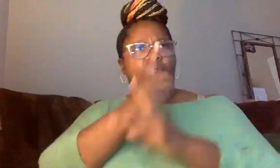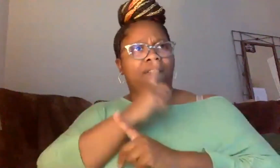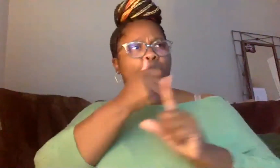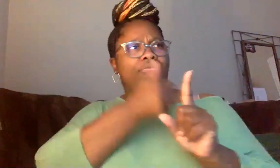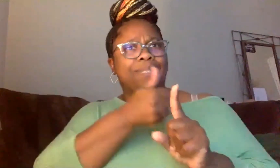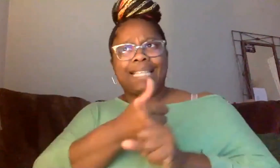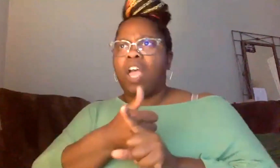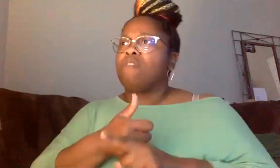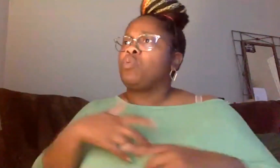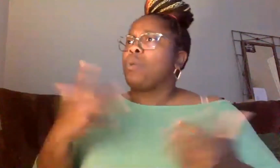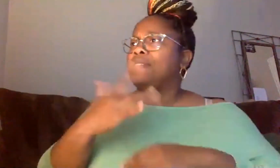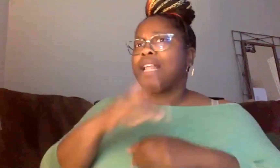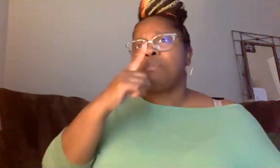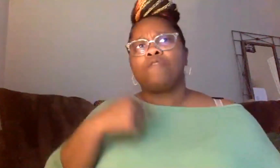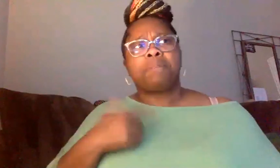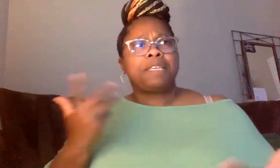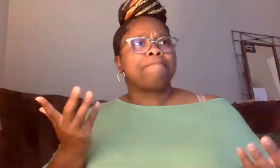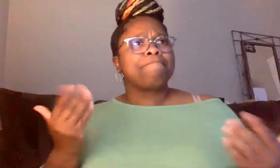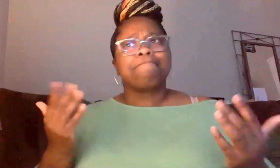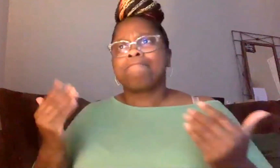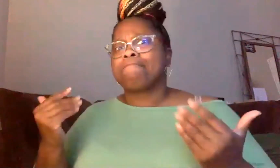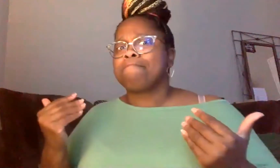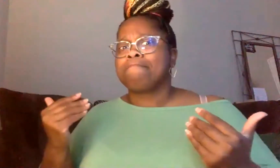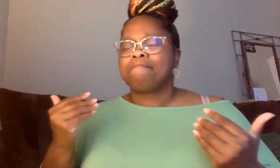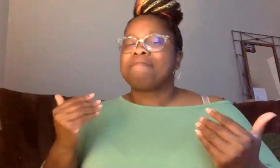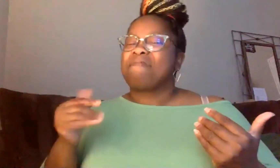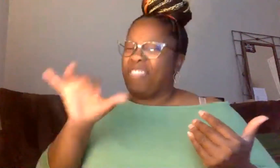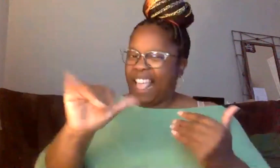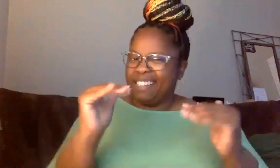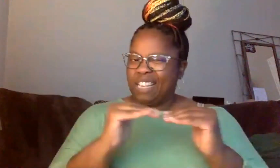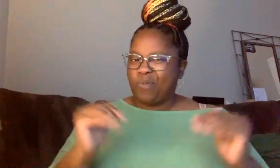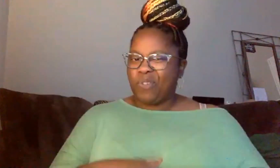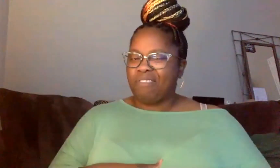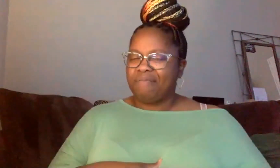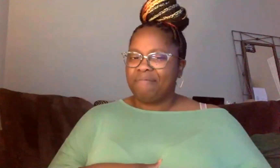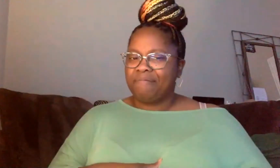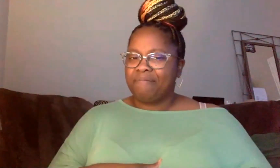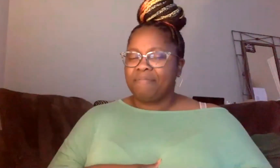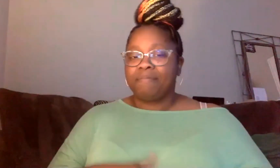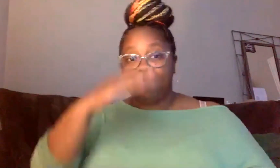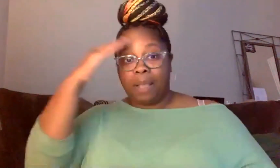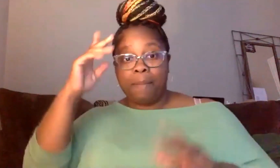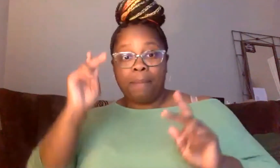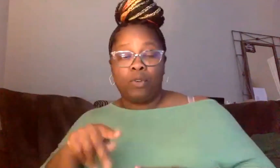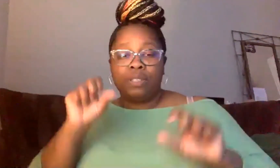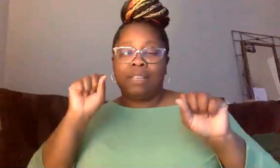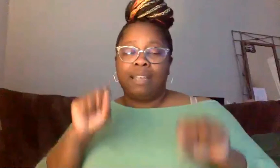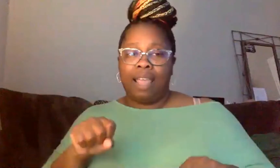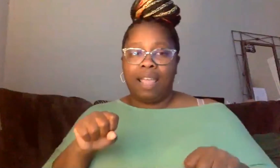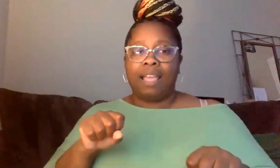offer and what it has to give. That's when, that's everything is equal. When a person can go out there, when a black person can go out there and